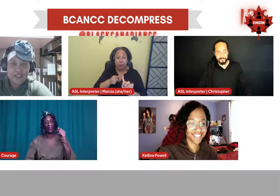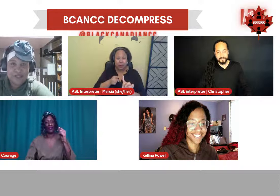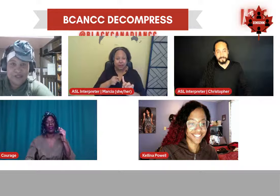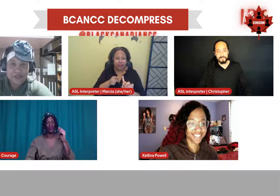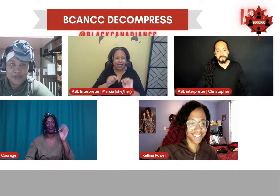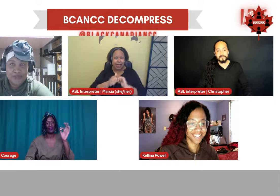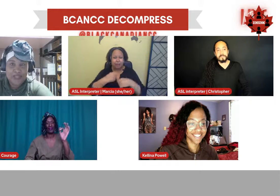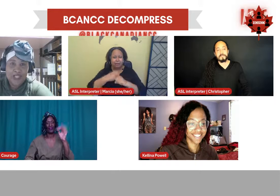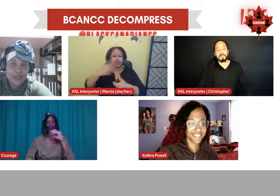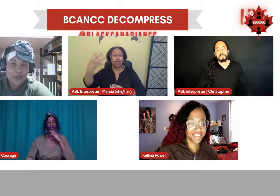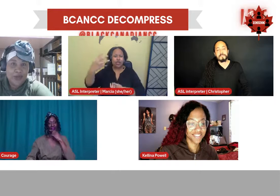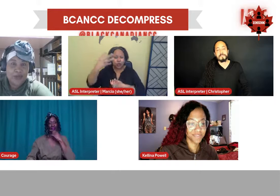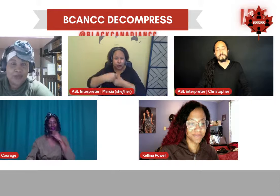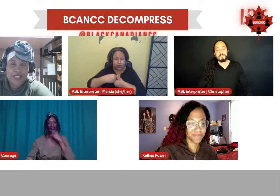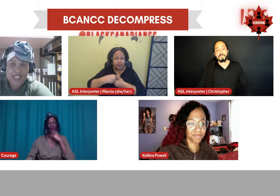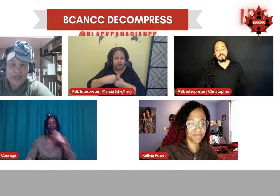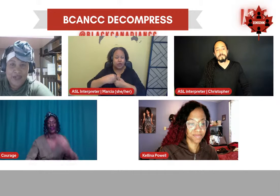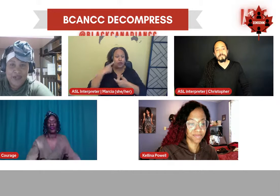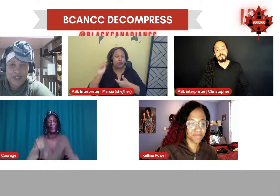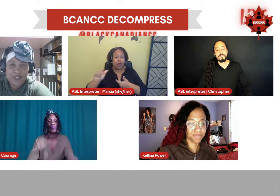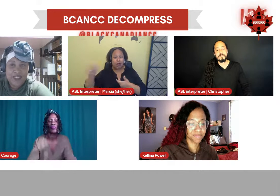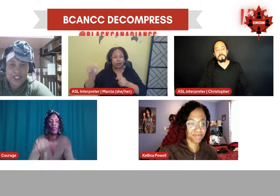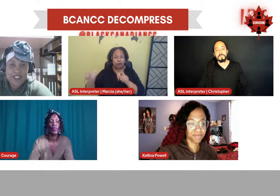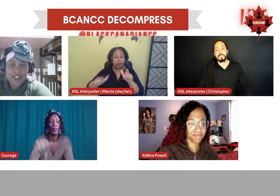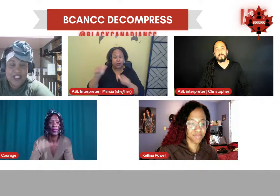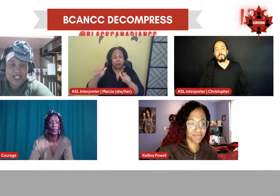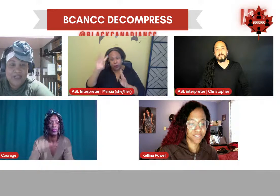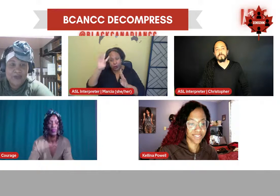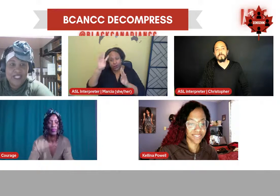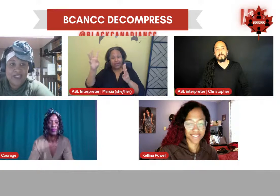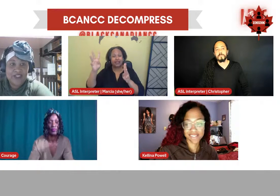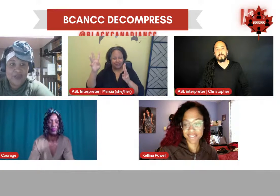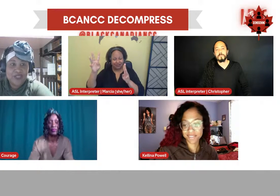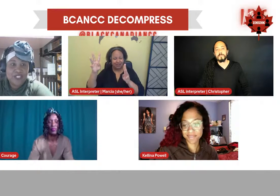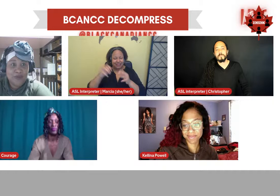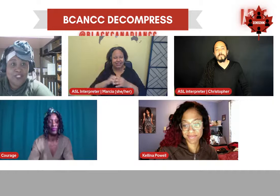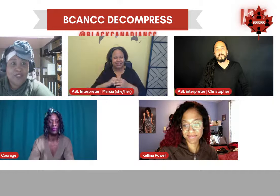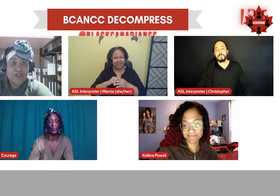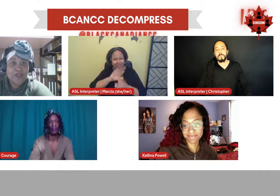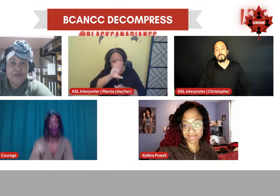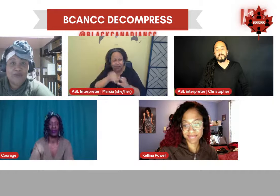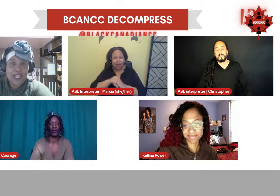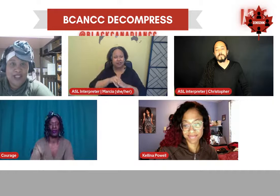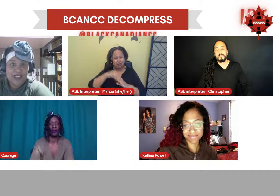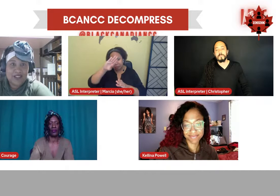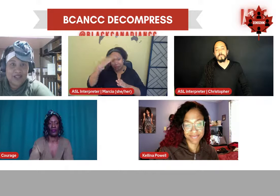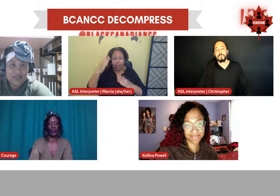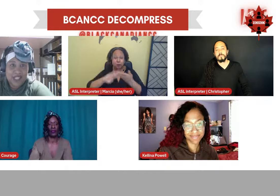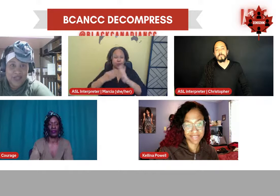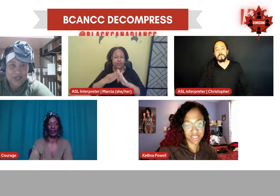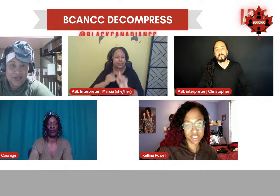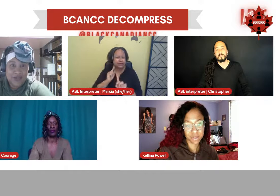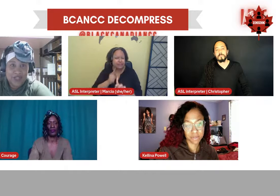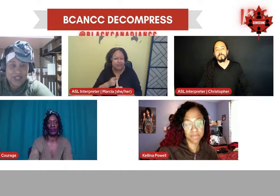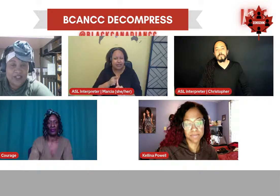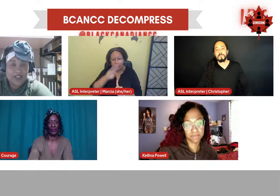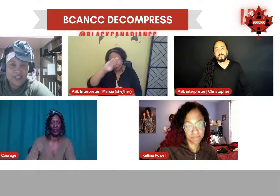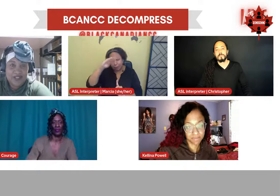to fellow creators in the community, particularly Black creators in the Deaf